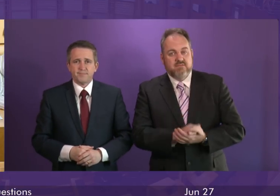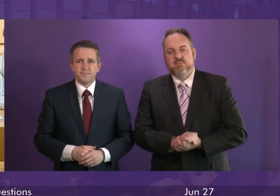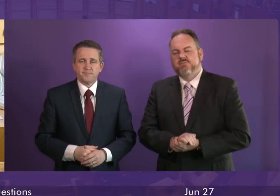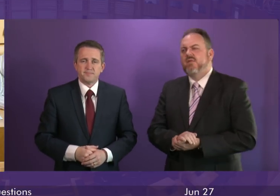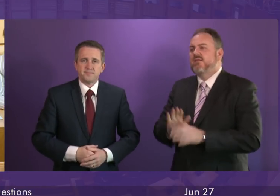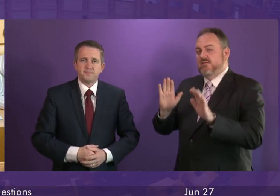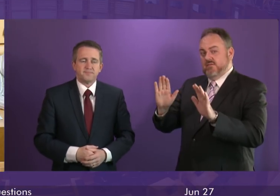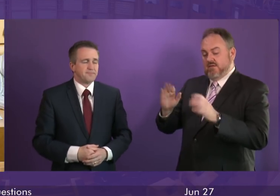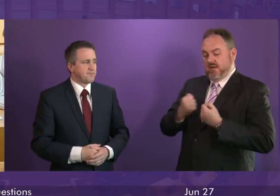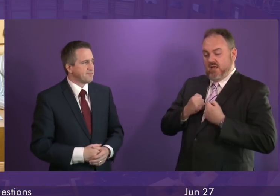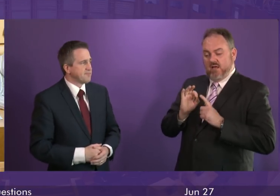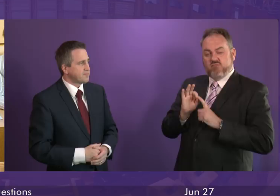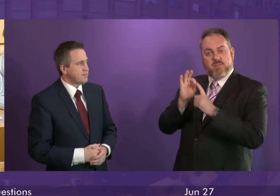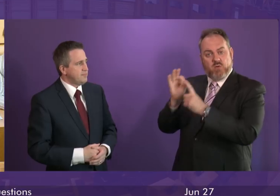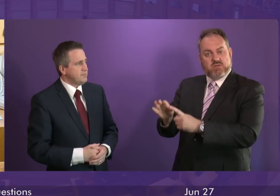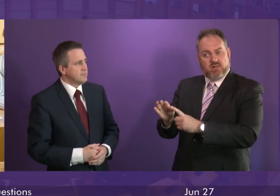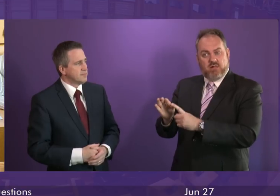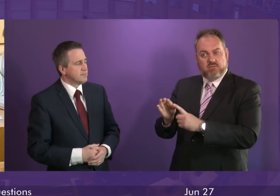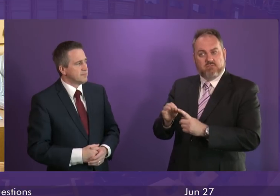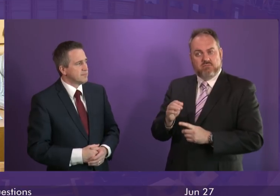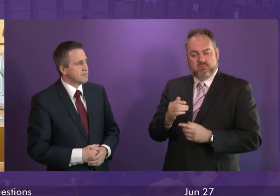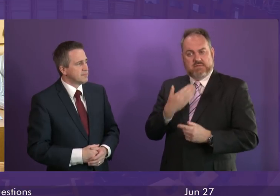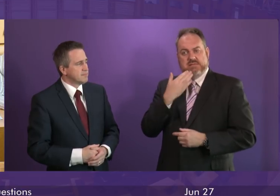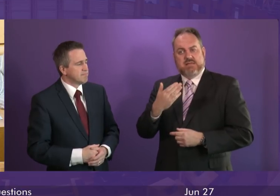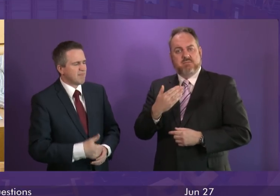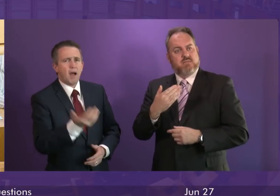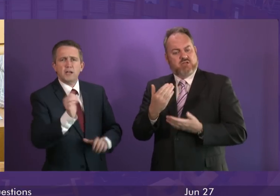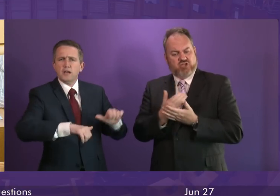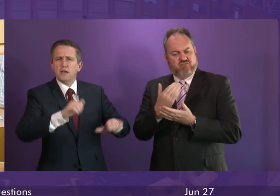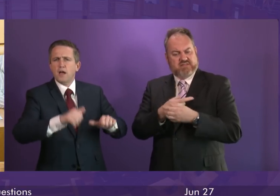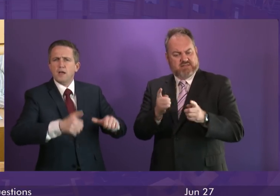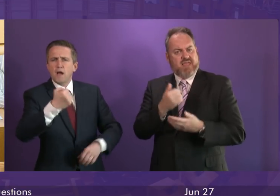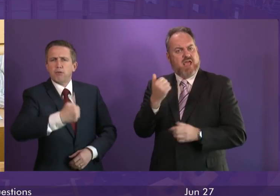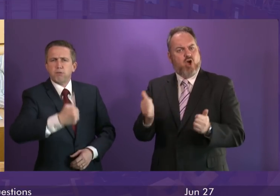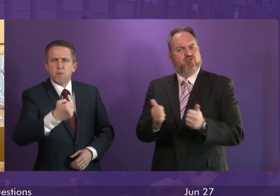Well, our proposal made sense for Scottish Women's Aid. They made sense for Victim Support Scotland.